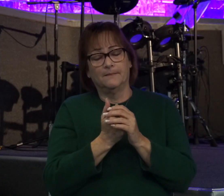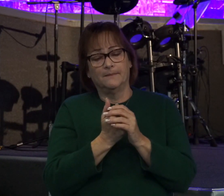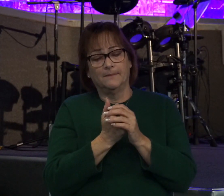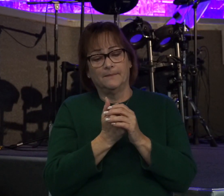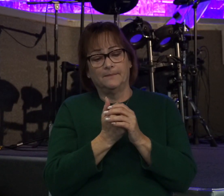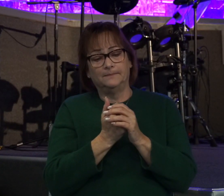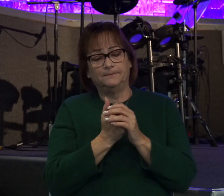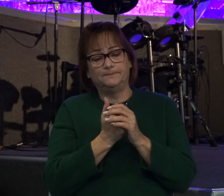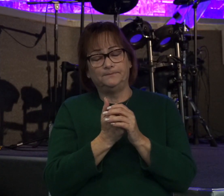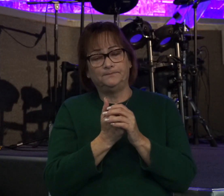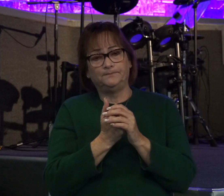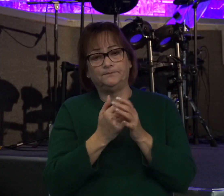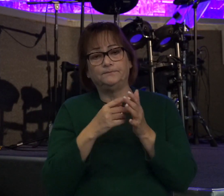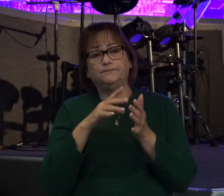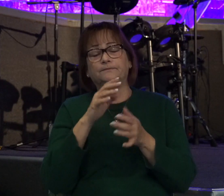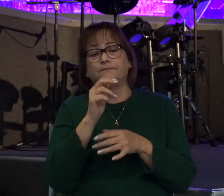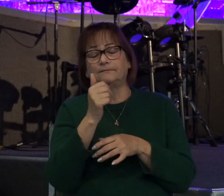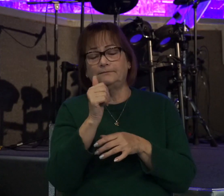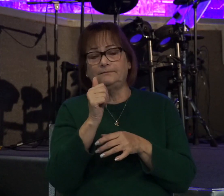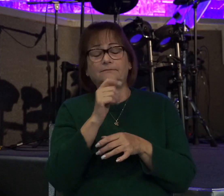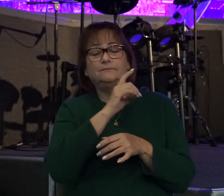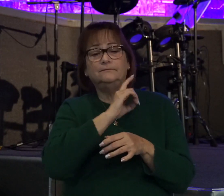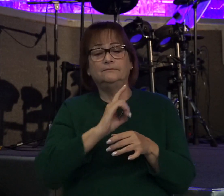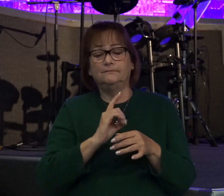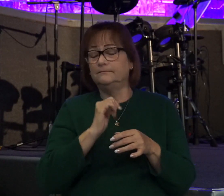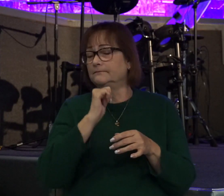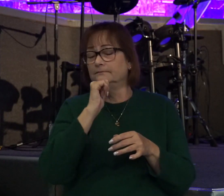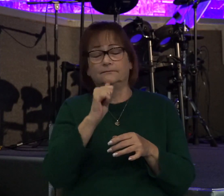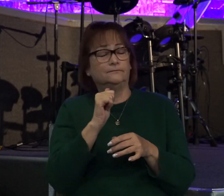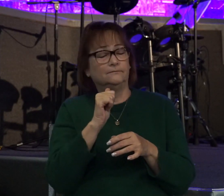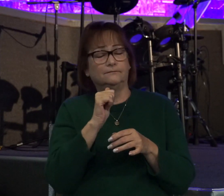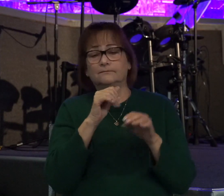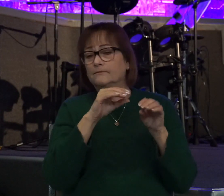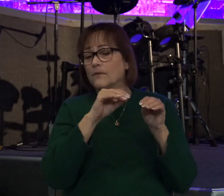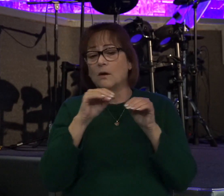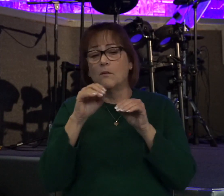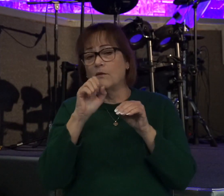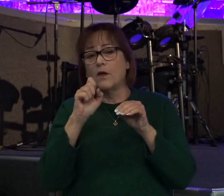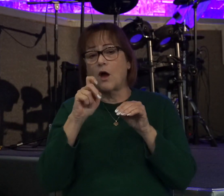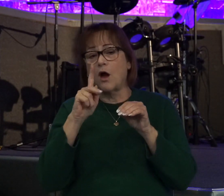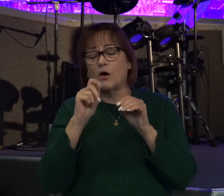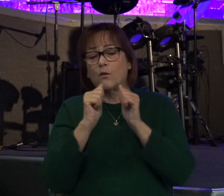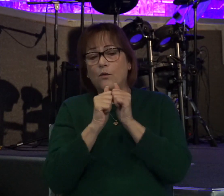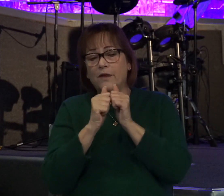Look at it in verse 10. So David would not move the ark of the Lord with him into the city of David.